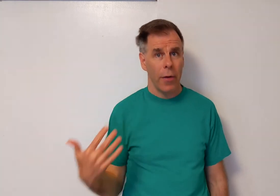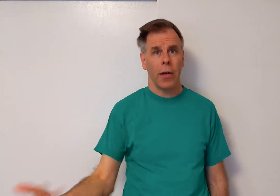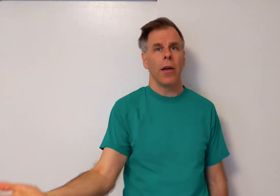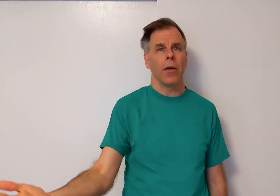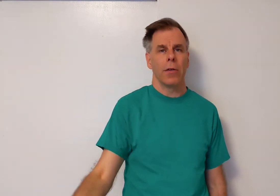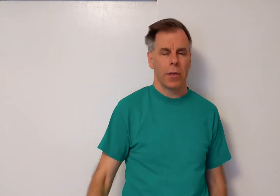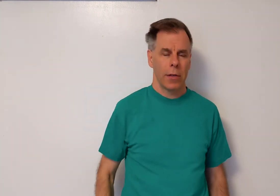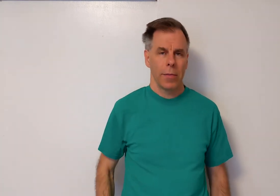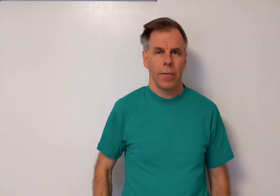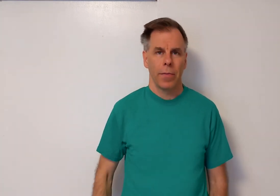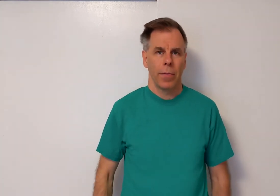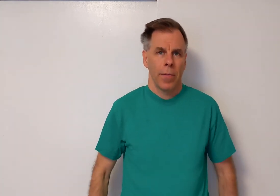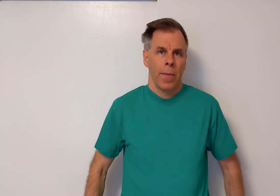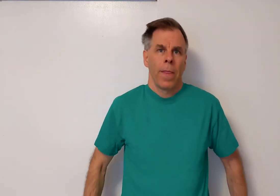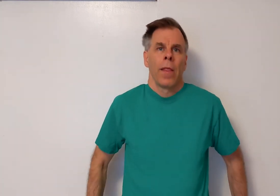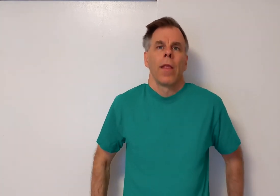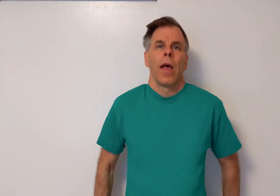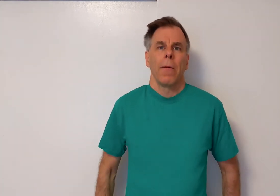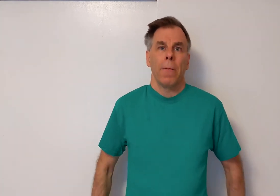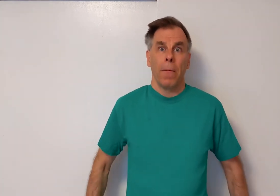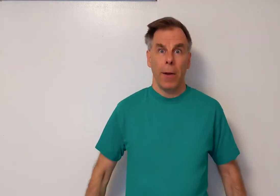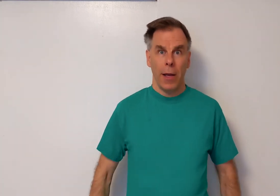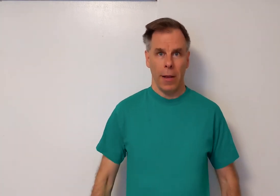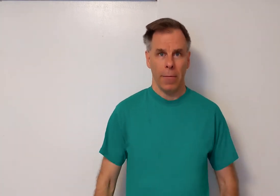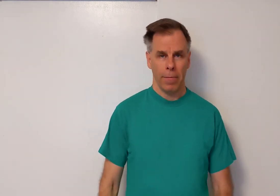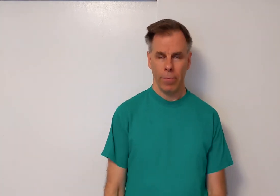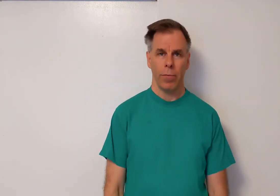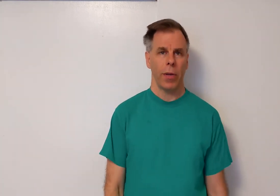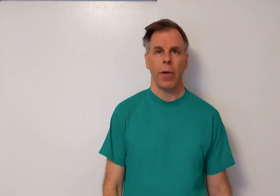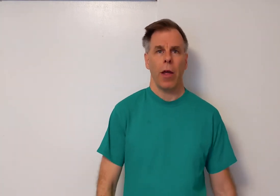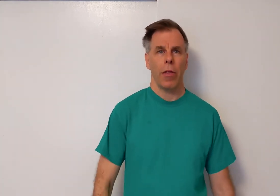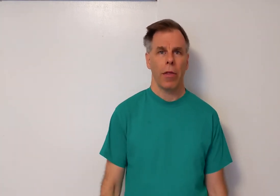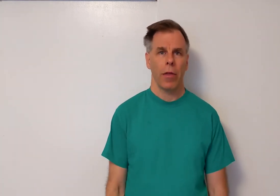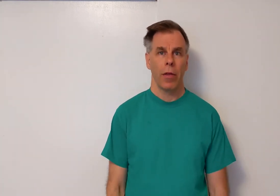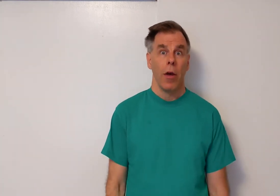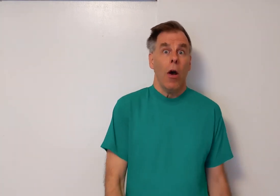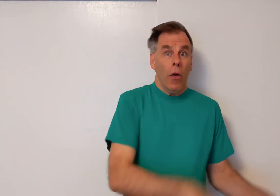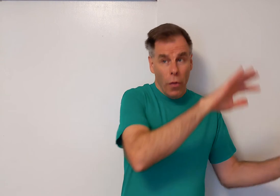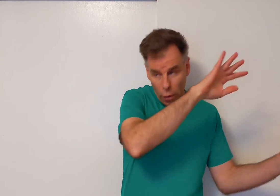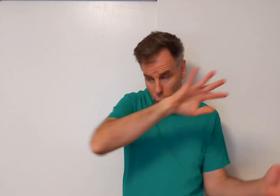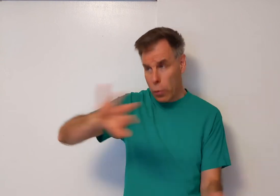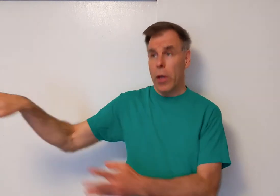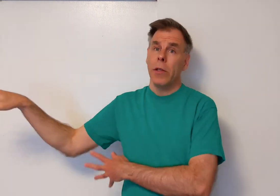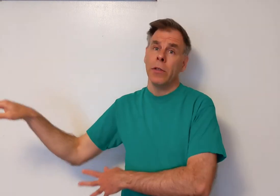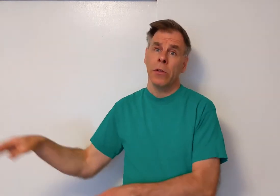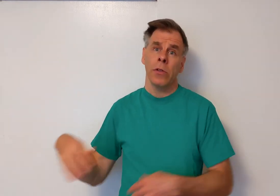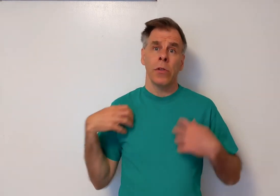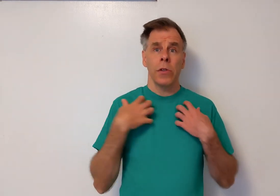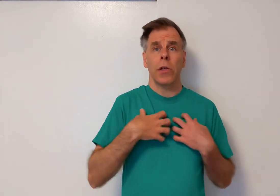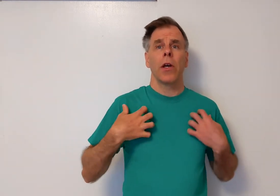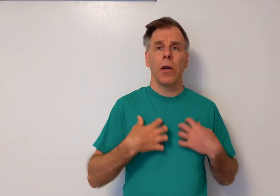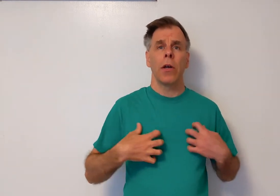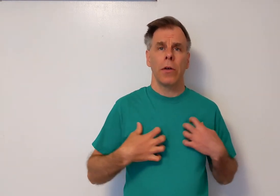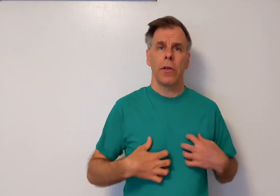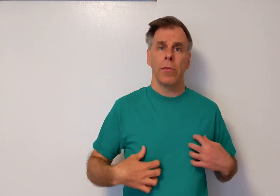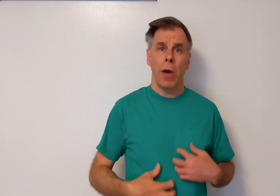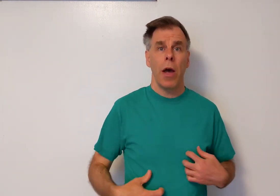it goes. Ready? Big breath. The wind curls my